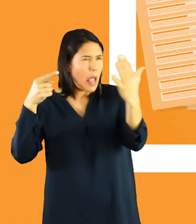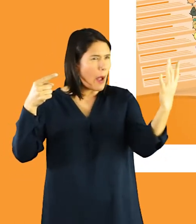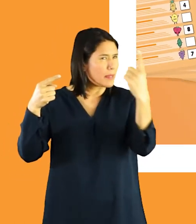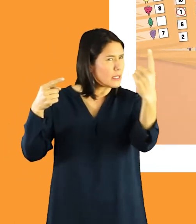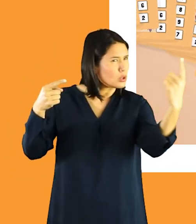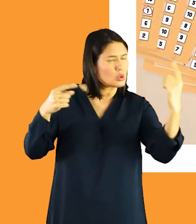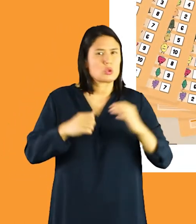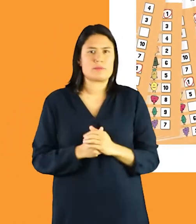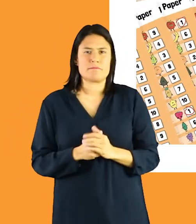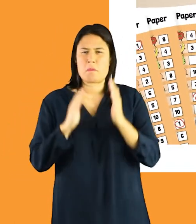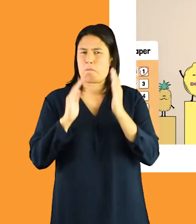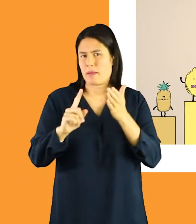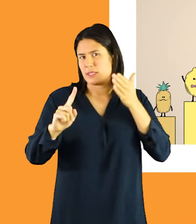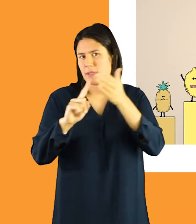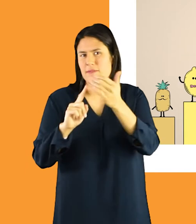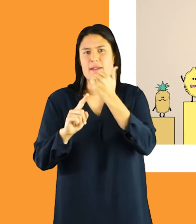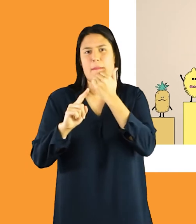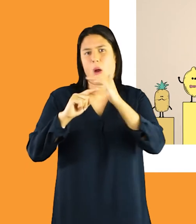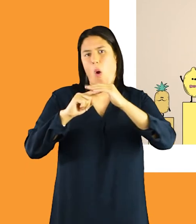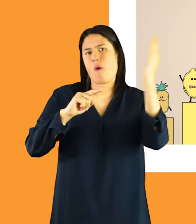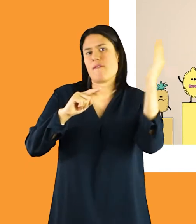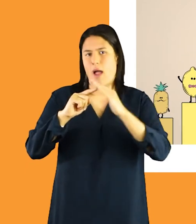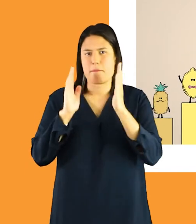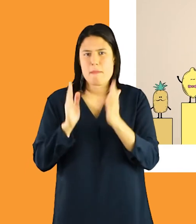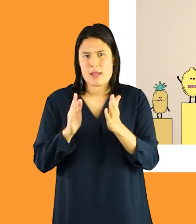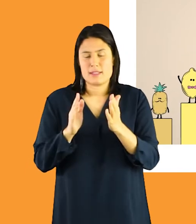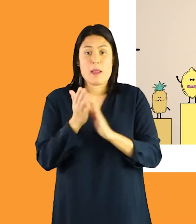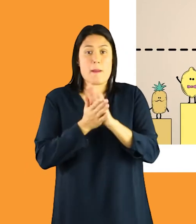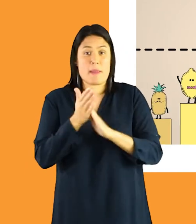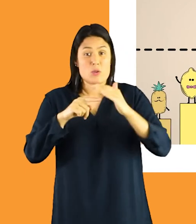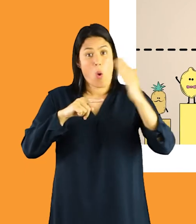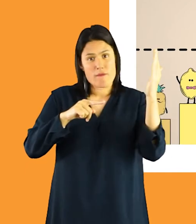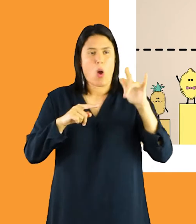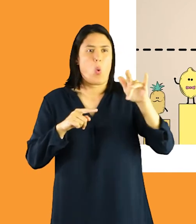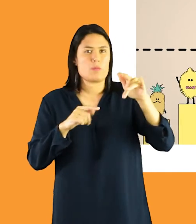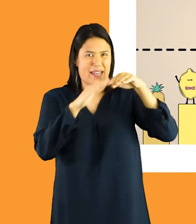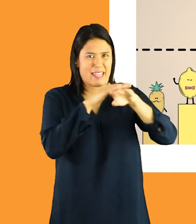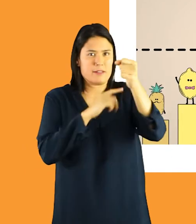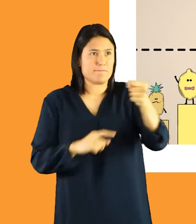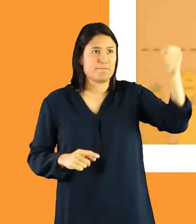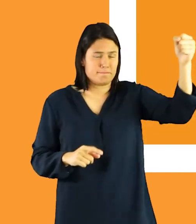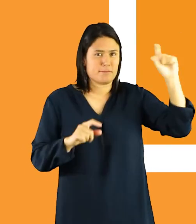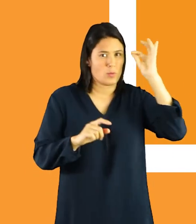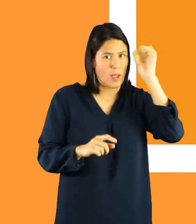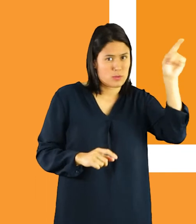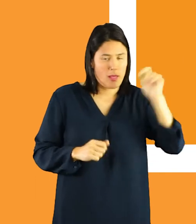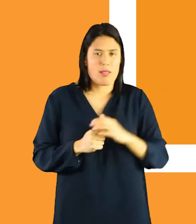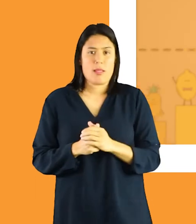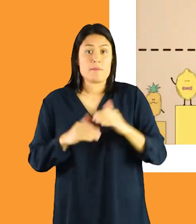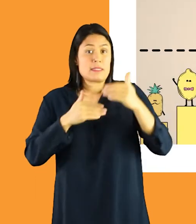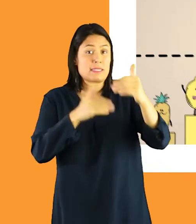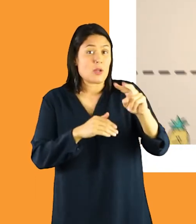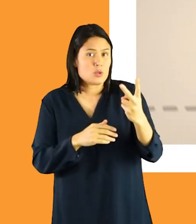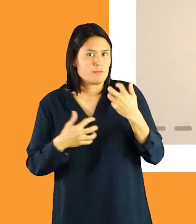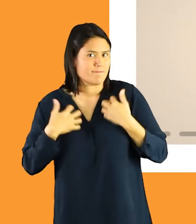counted. To be elected, candidates must reach a set amount of votes, called the quota. Now, stage two,